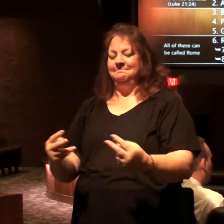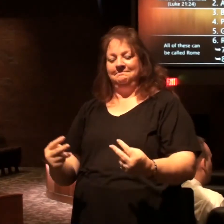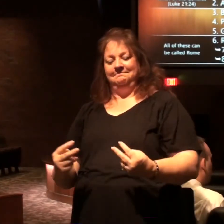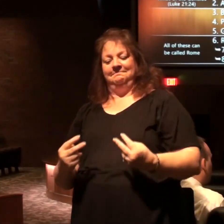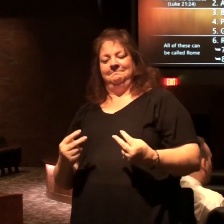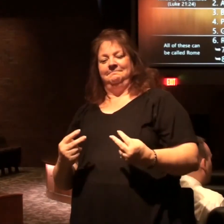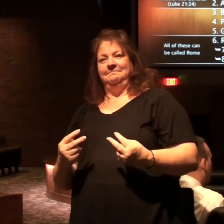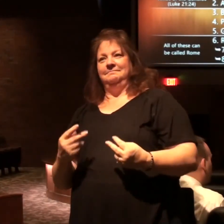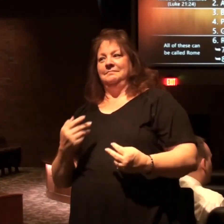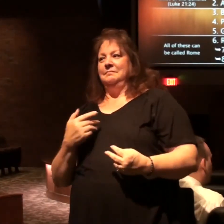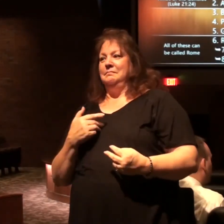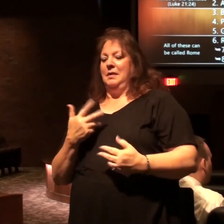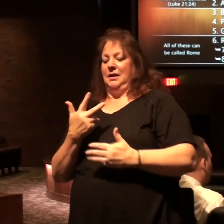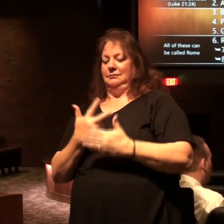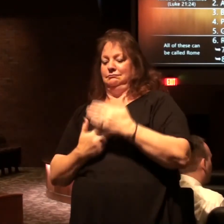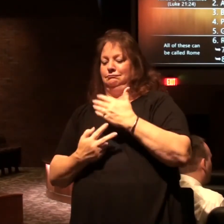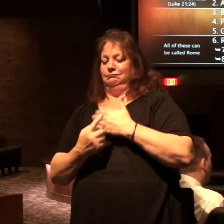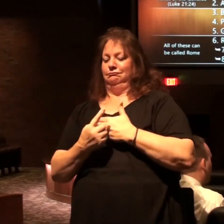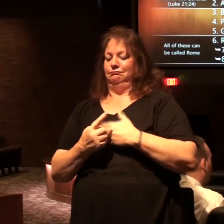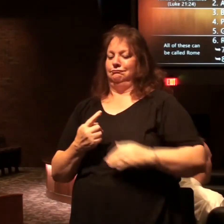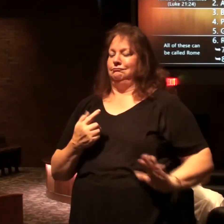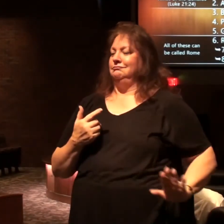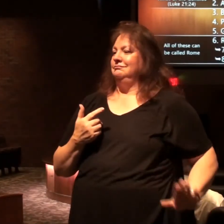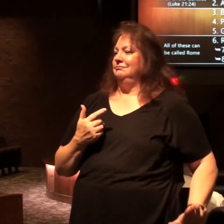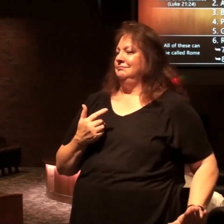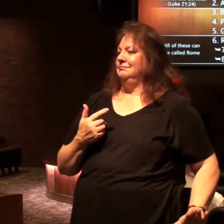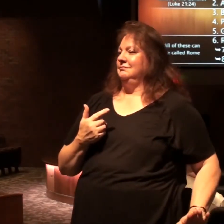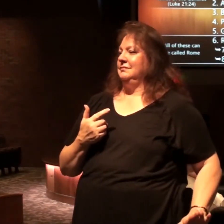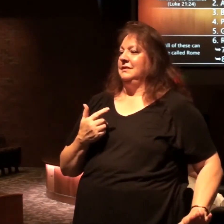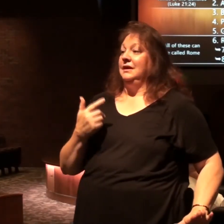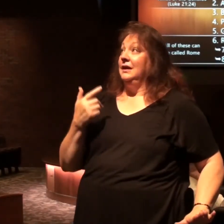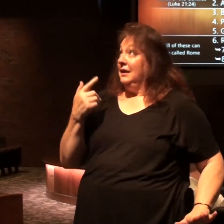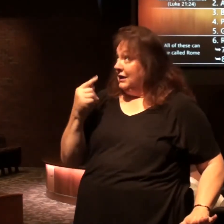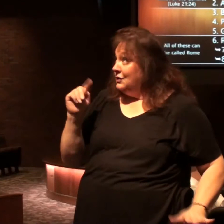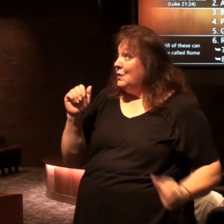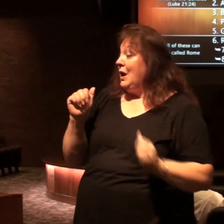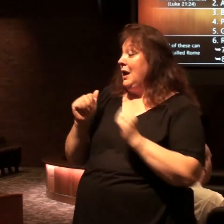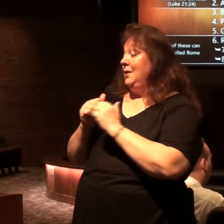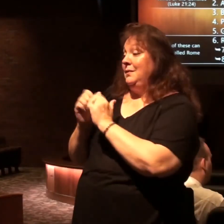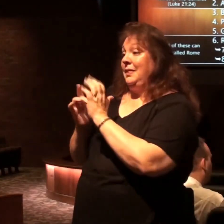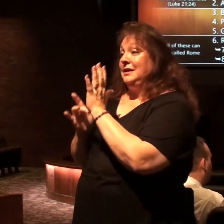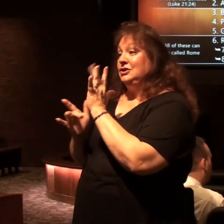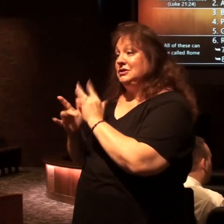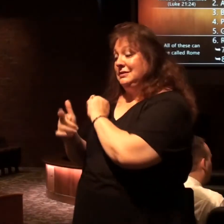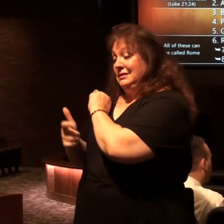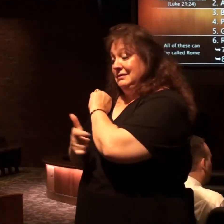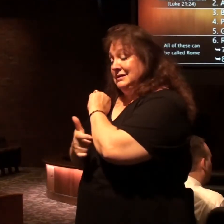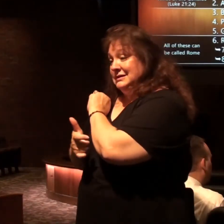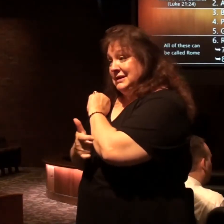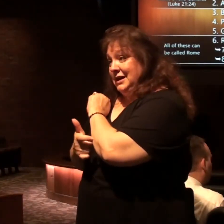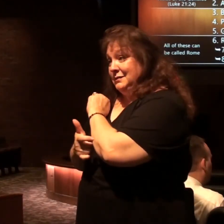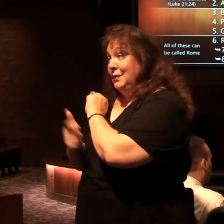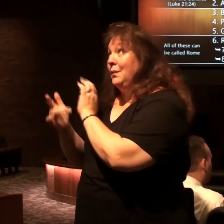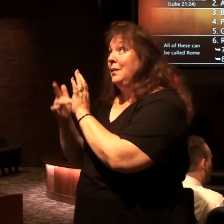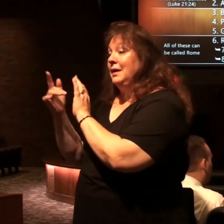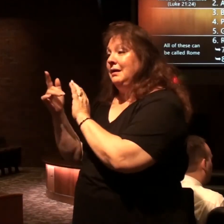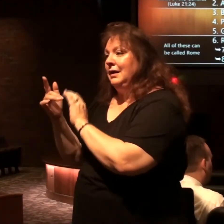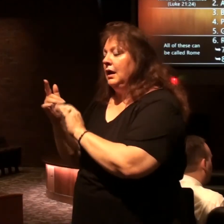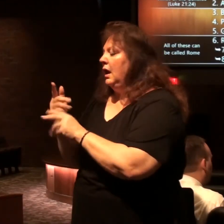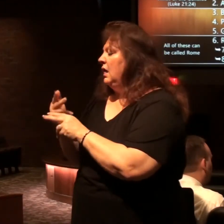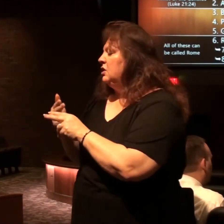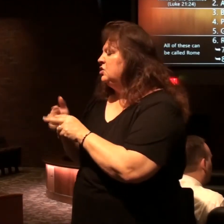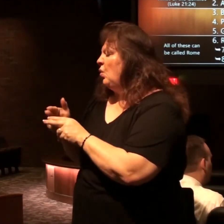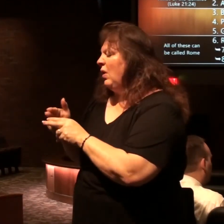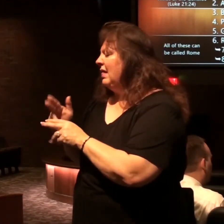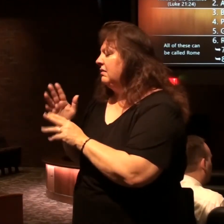his counterfeit trinity and he tried it with christ in the temptation which christ came to earth let's take a